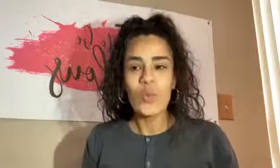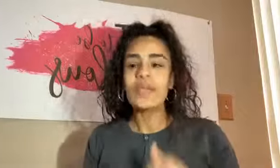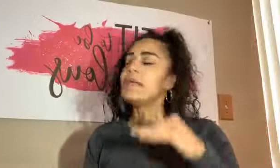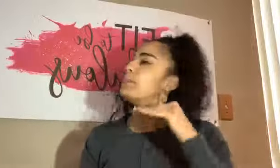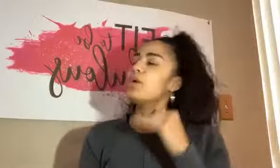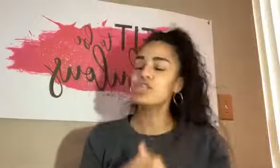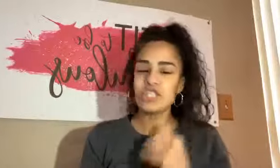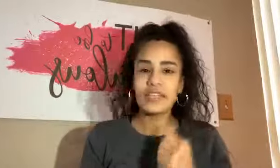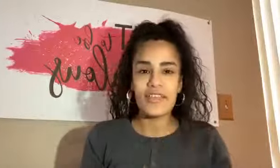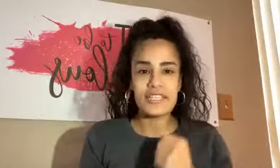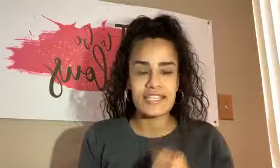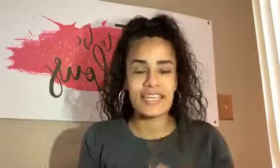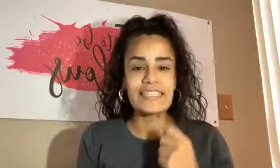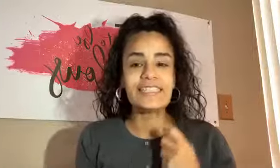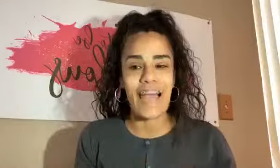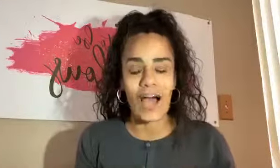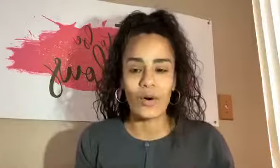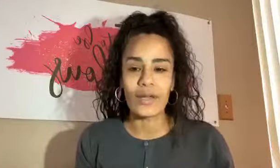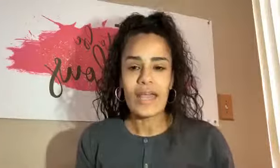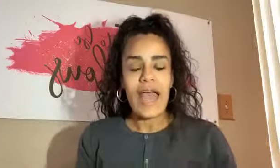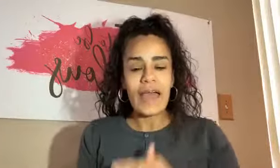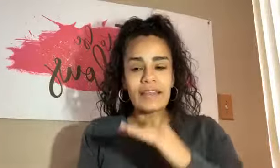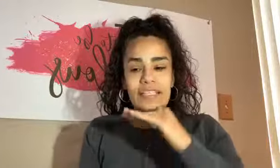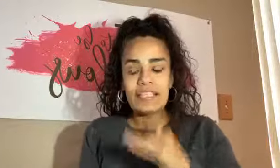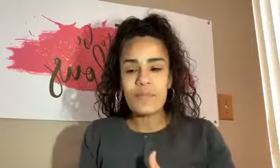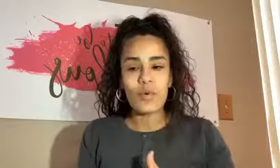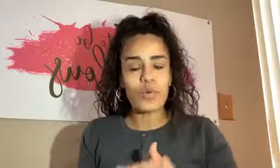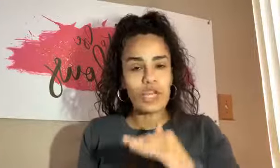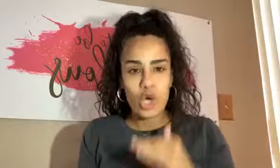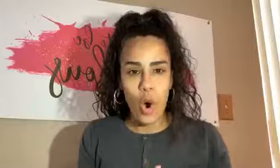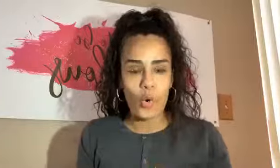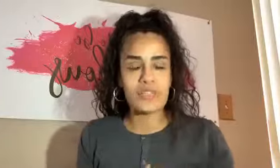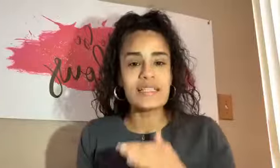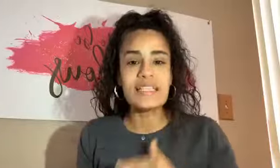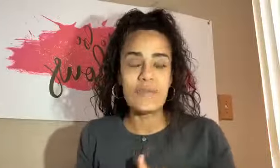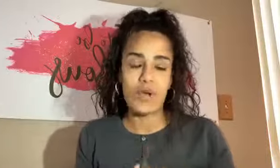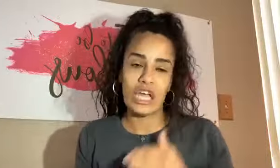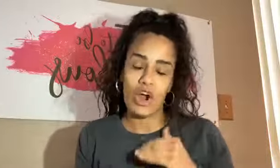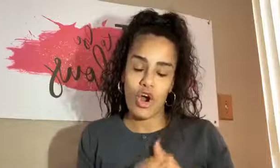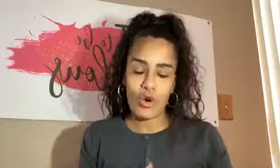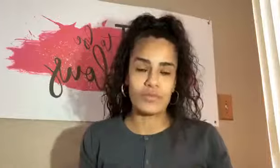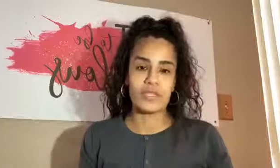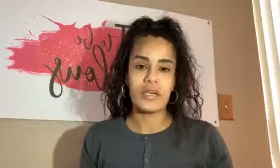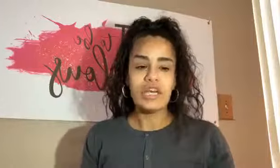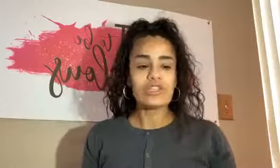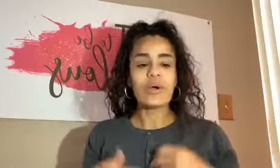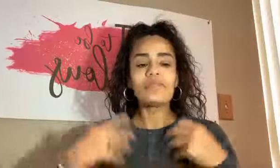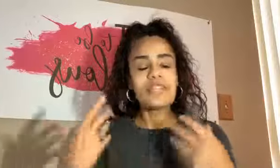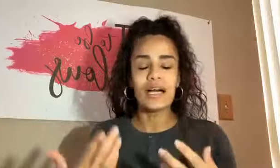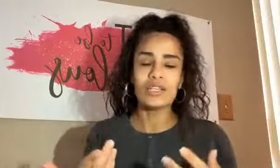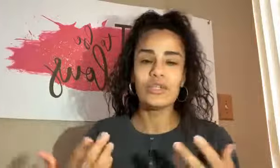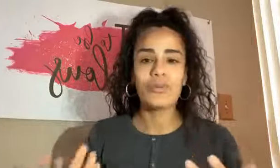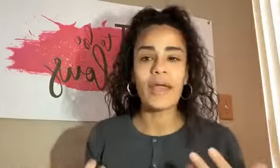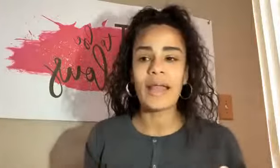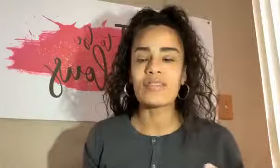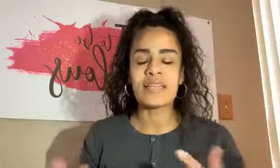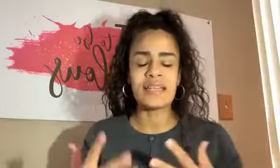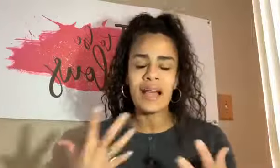We keep pushing this thing down. And the deeper it goes, the deeper it hurts. So I'm telling you right now to not